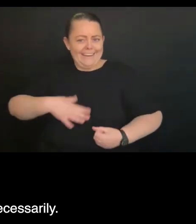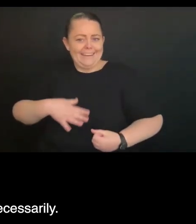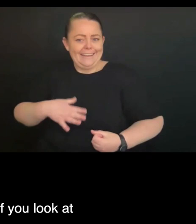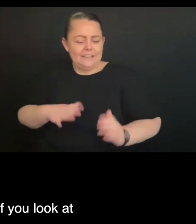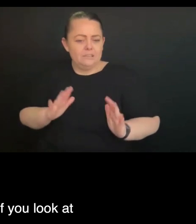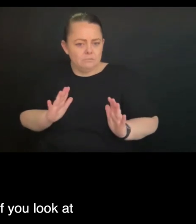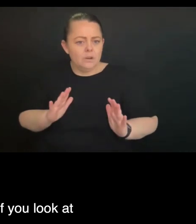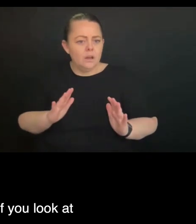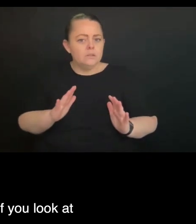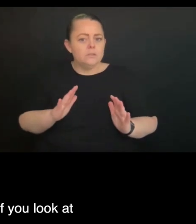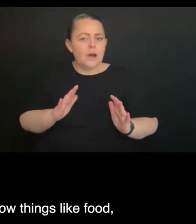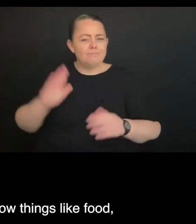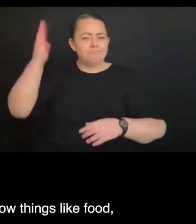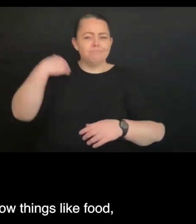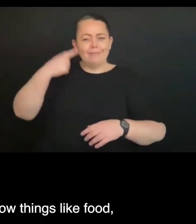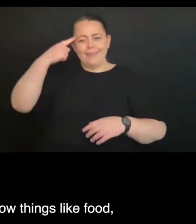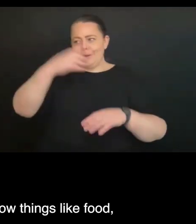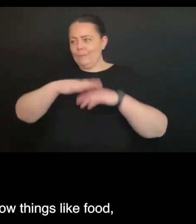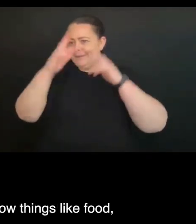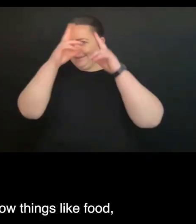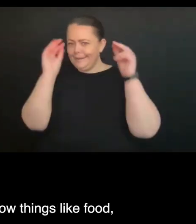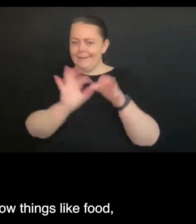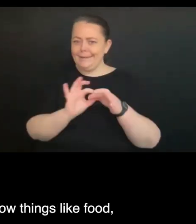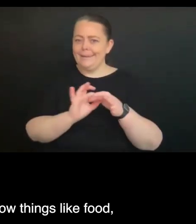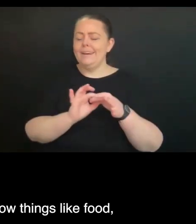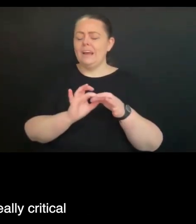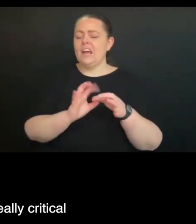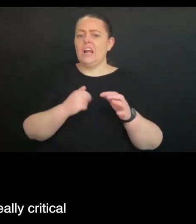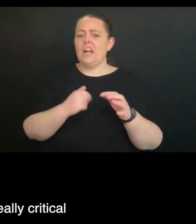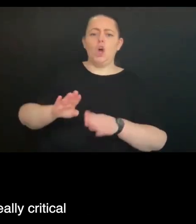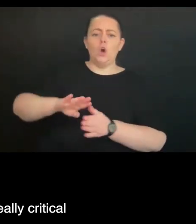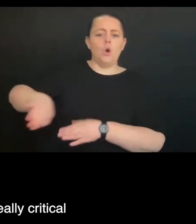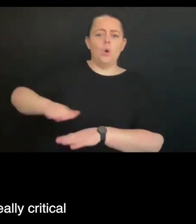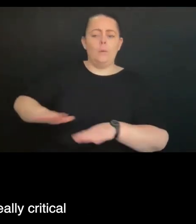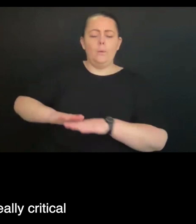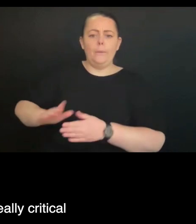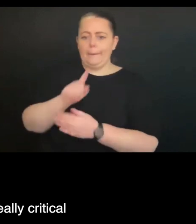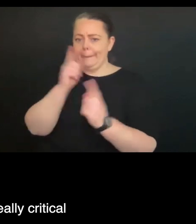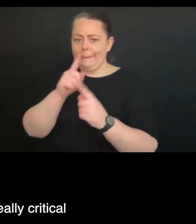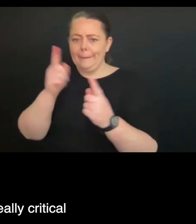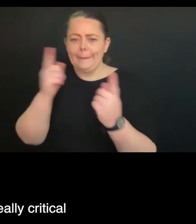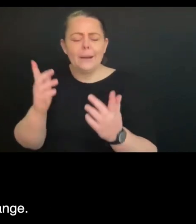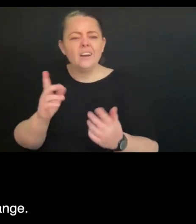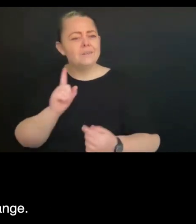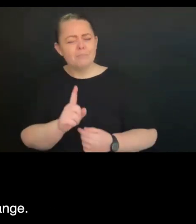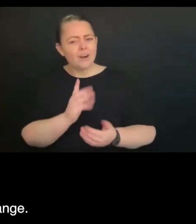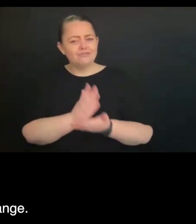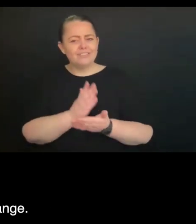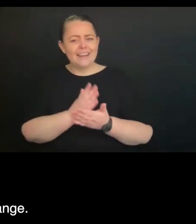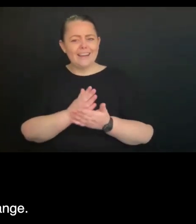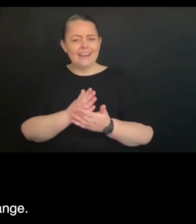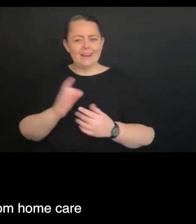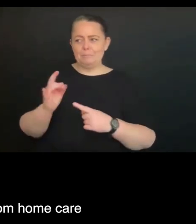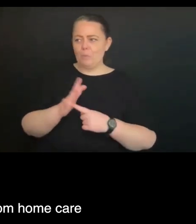necessarily. There's certainly, you know, if you look at Maslow's hierarchy of needs, you know, things like food, shelter, things like sex are really pretty cool, and that shouldn't